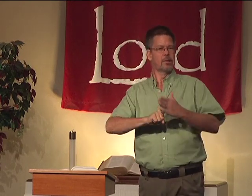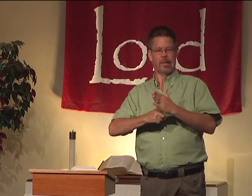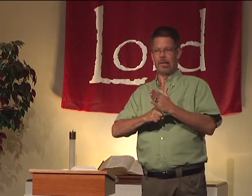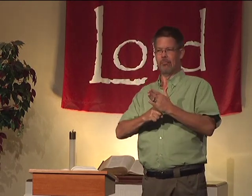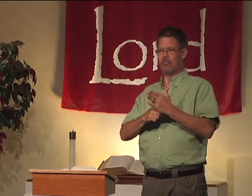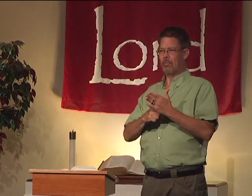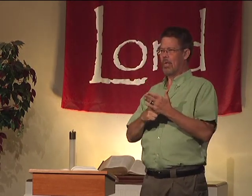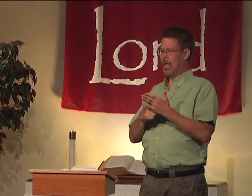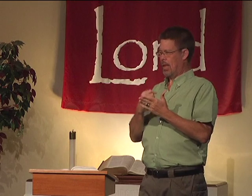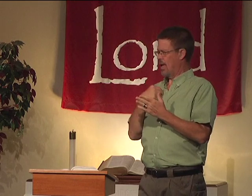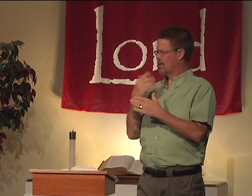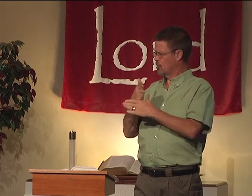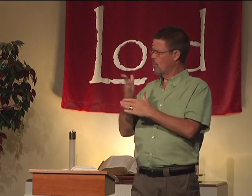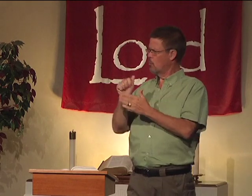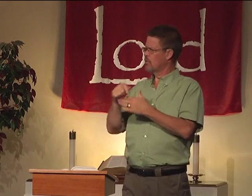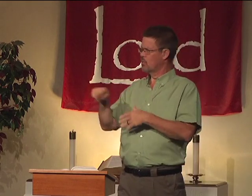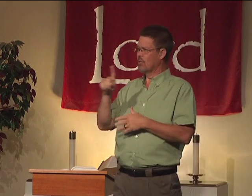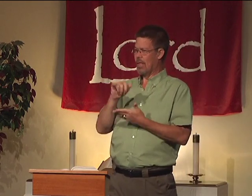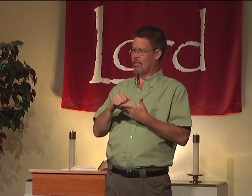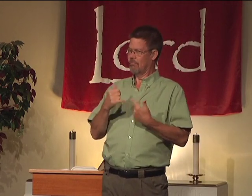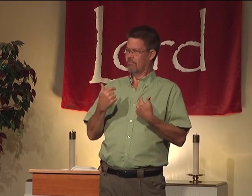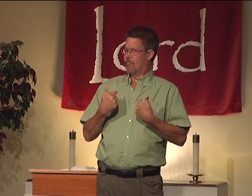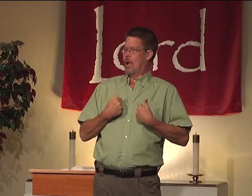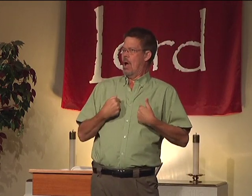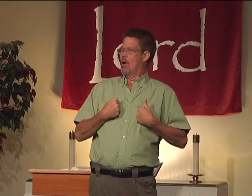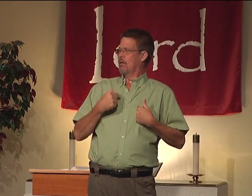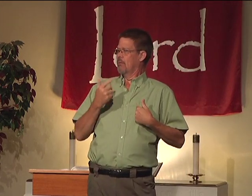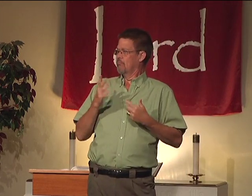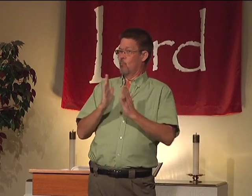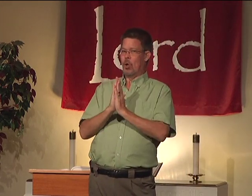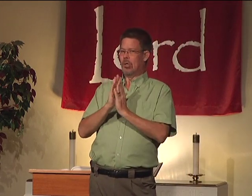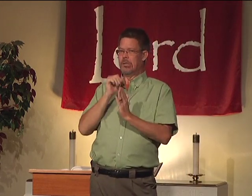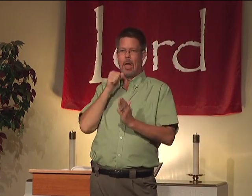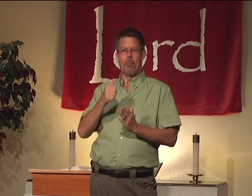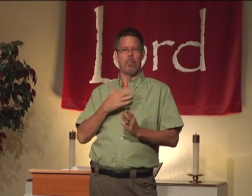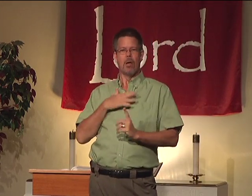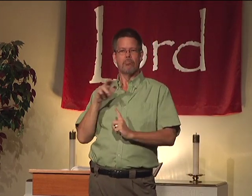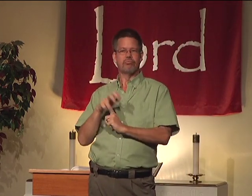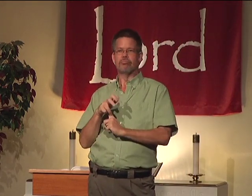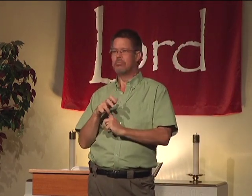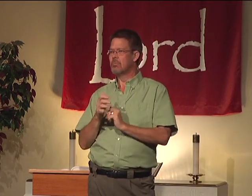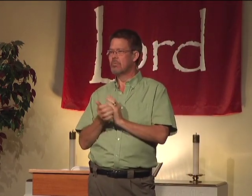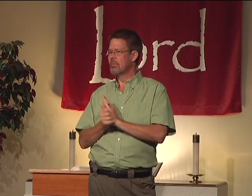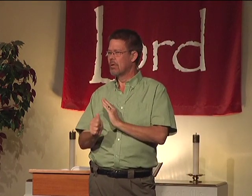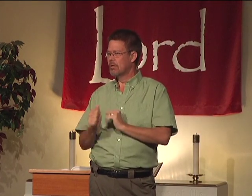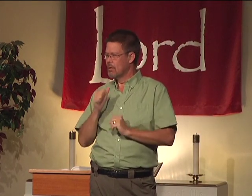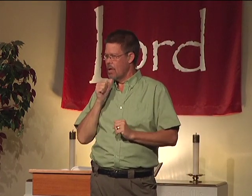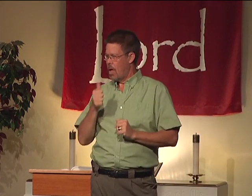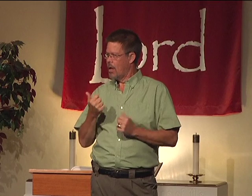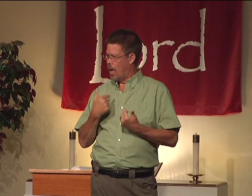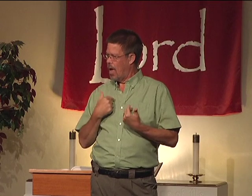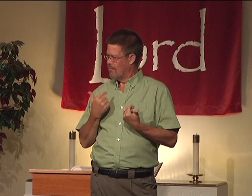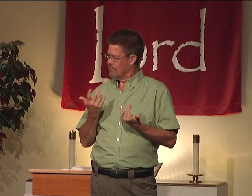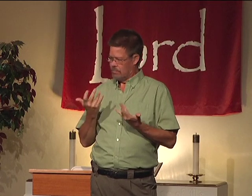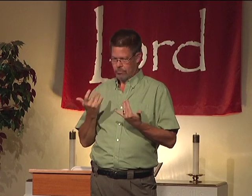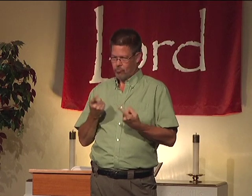then prayer needs to be the hub, the key. And I shared that with you, that I think prayer is not my top skill.